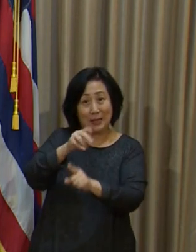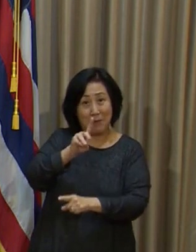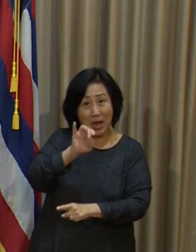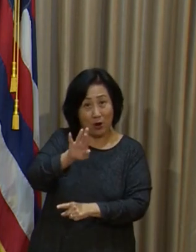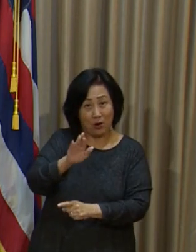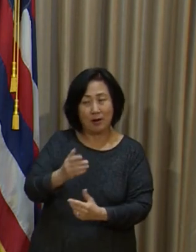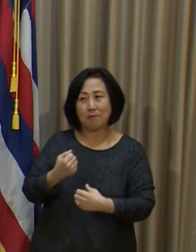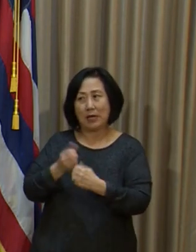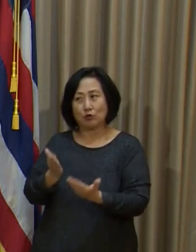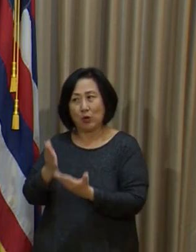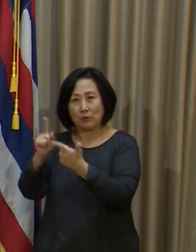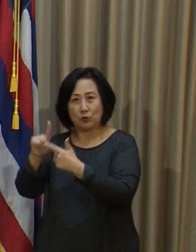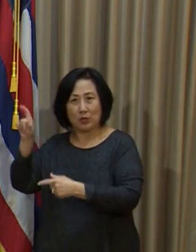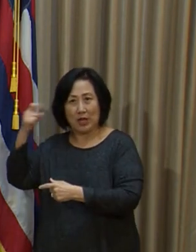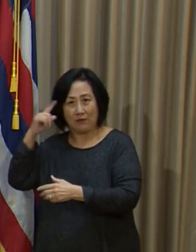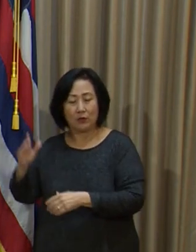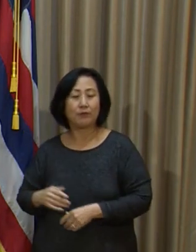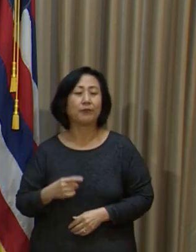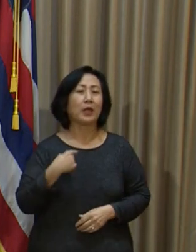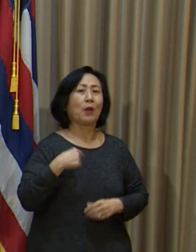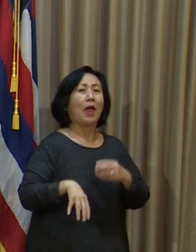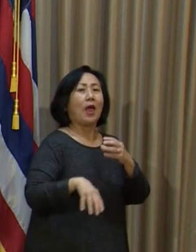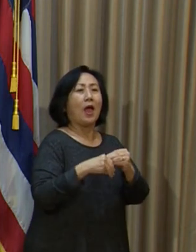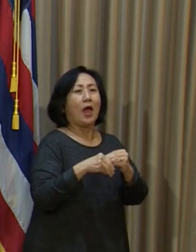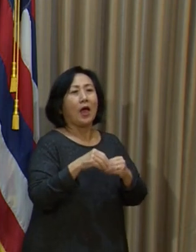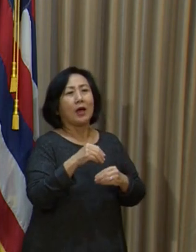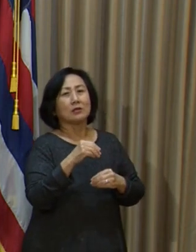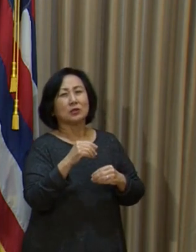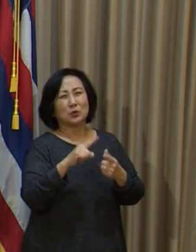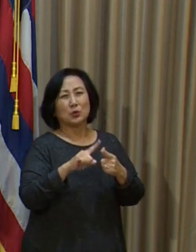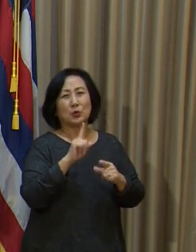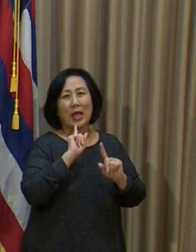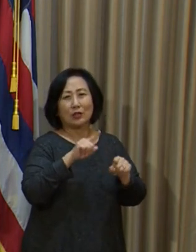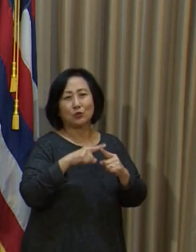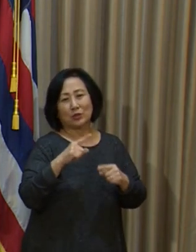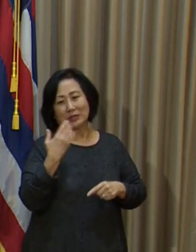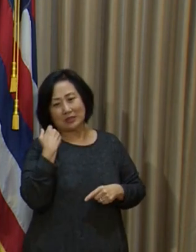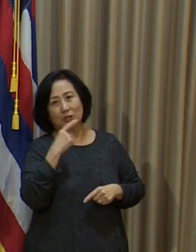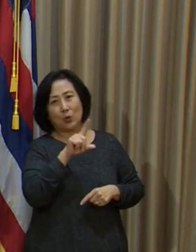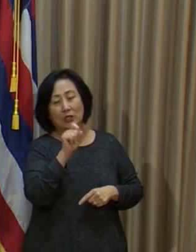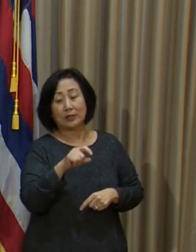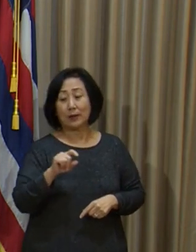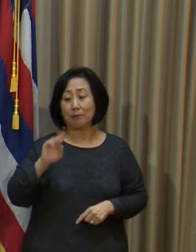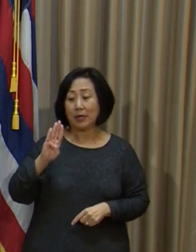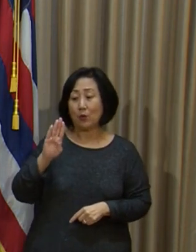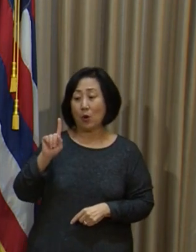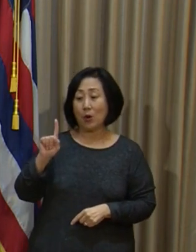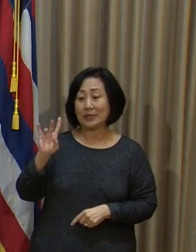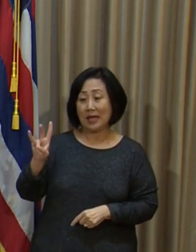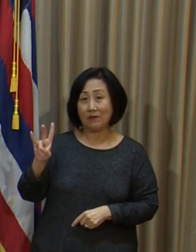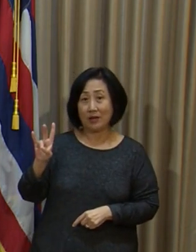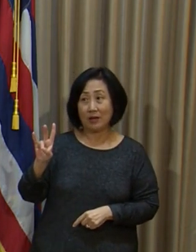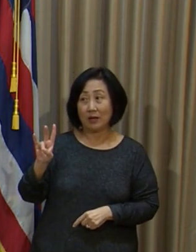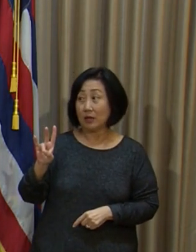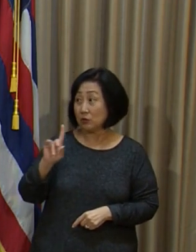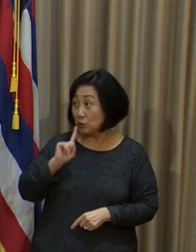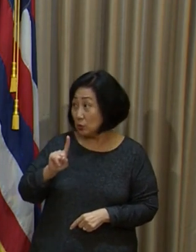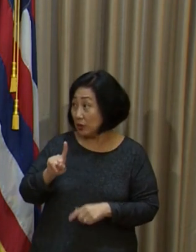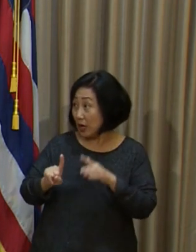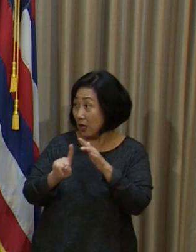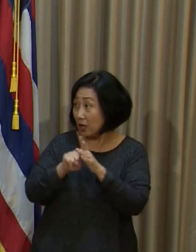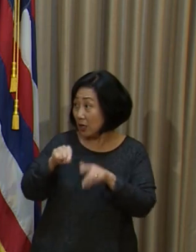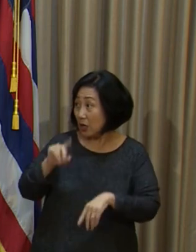one more clarification from a previous question. I believe that this particular case that's the B117 was on Oahu, correct?